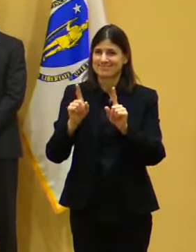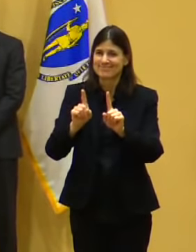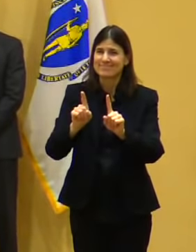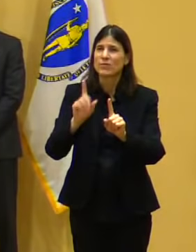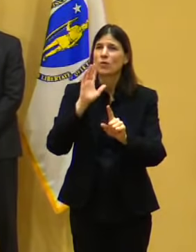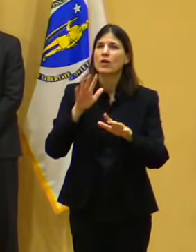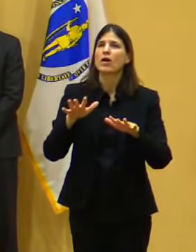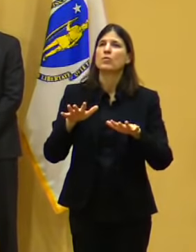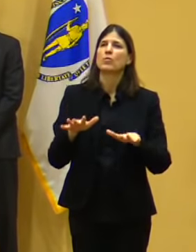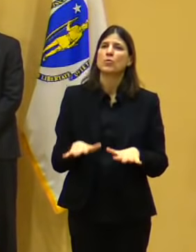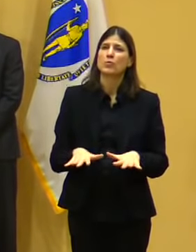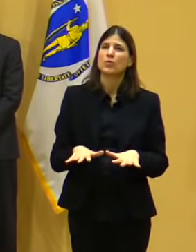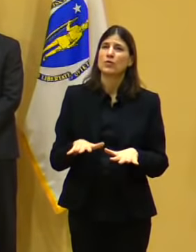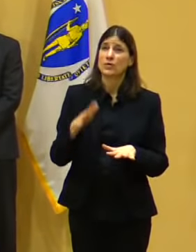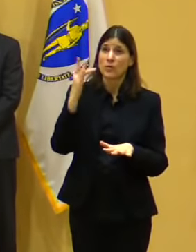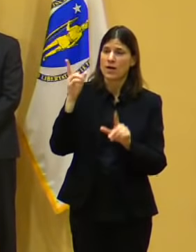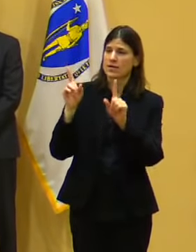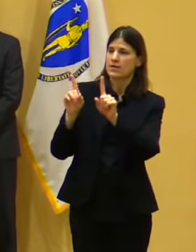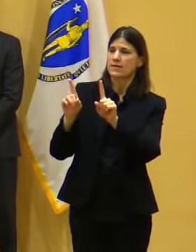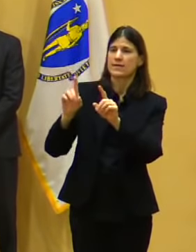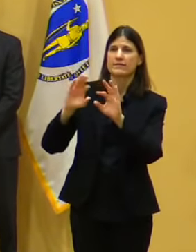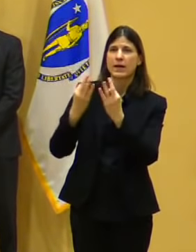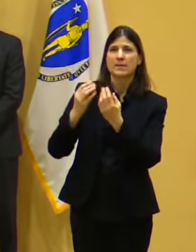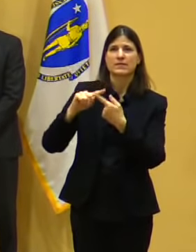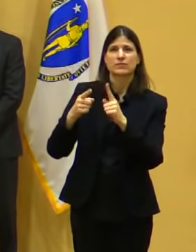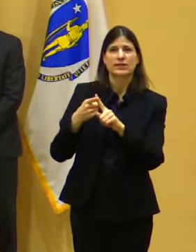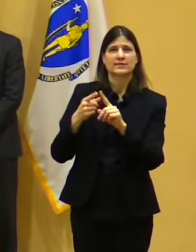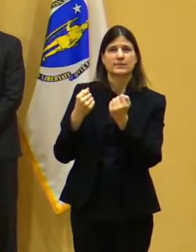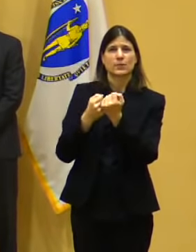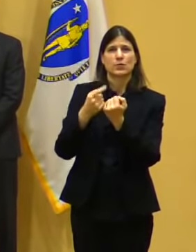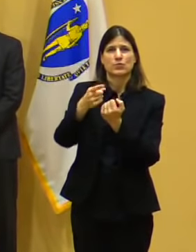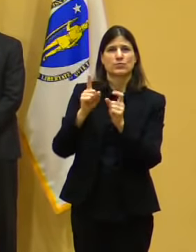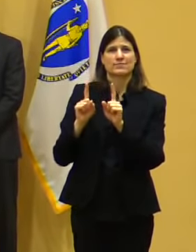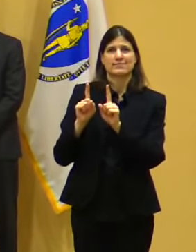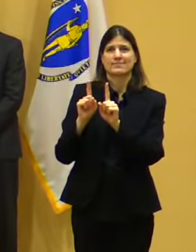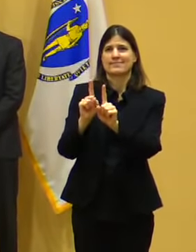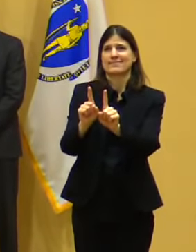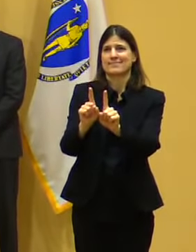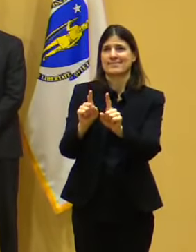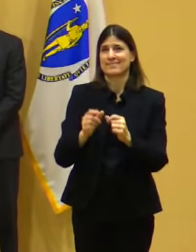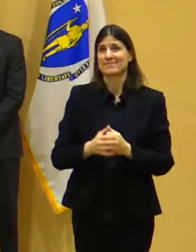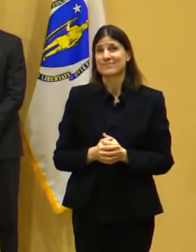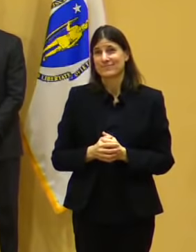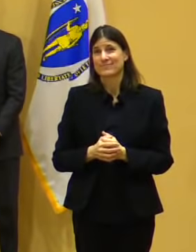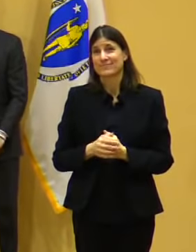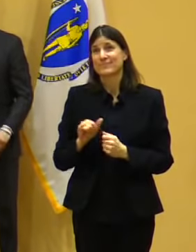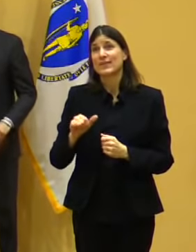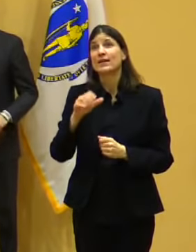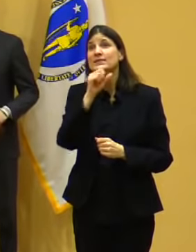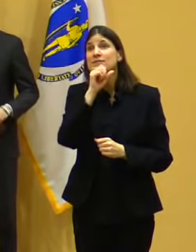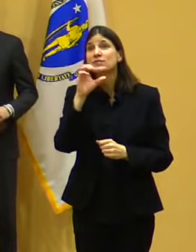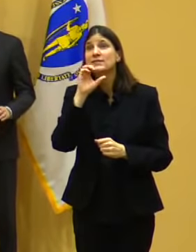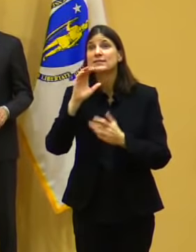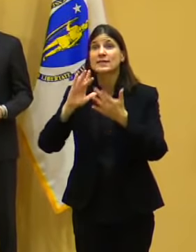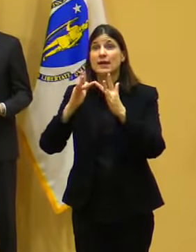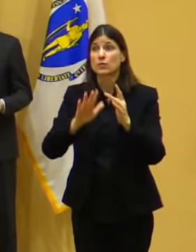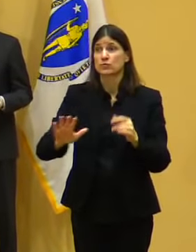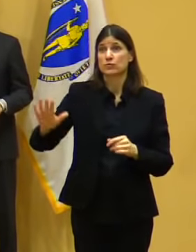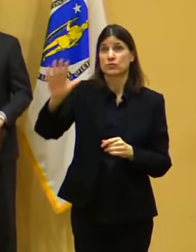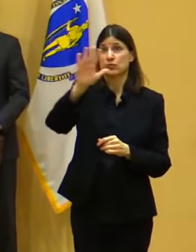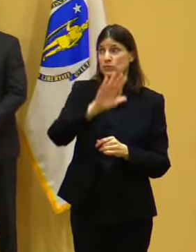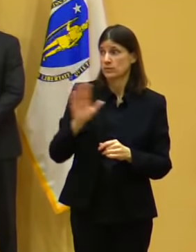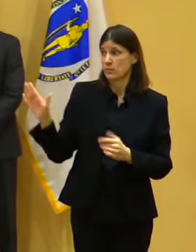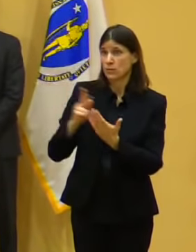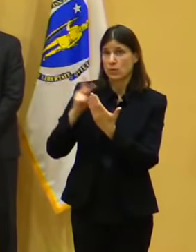allow us to all support the efforts. The Aging Service Network is here to assist with scheduling appointments. We're